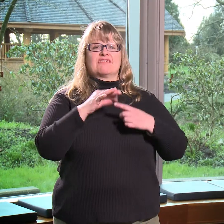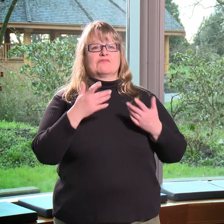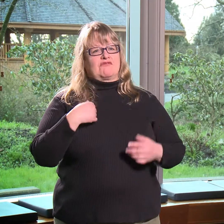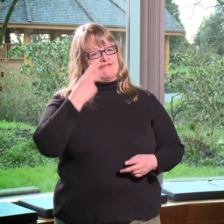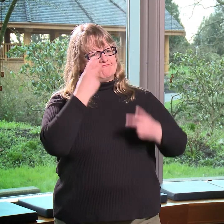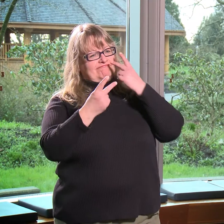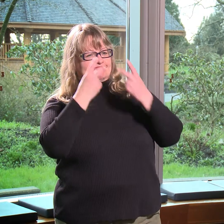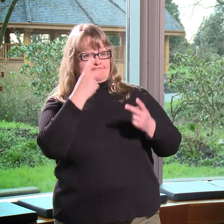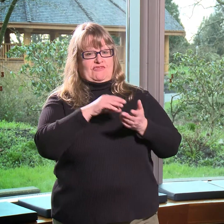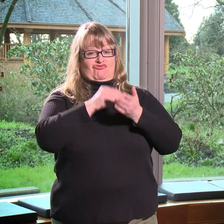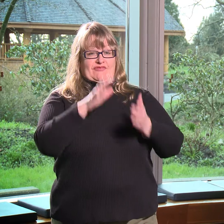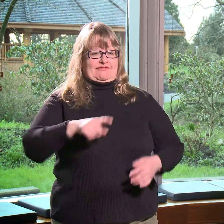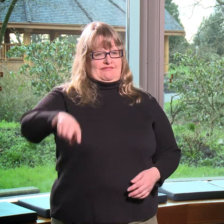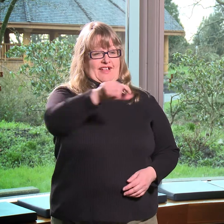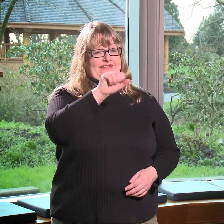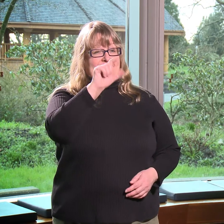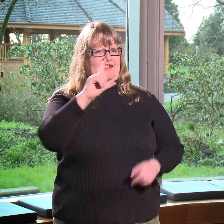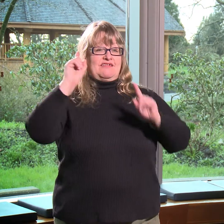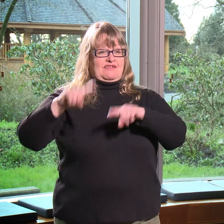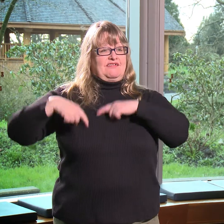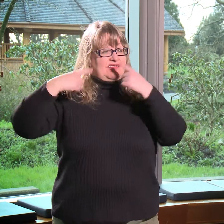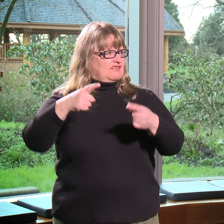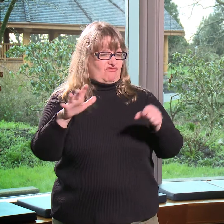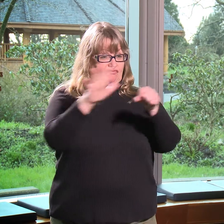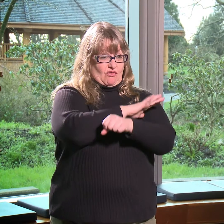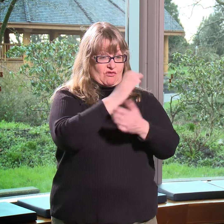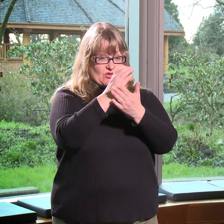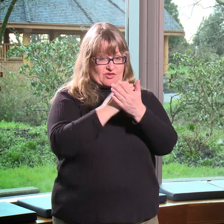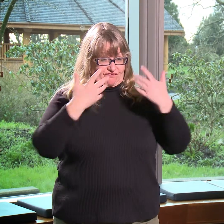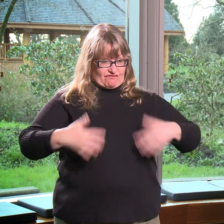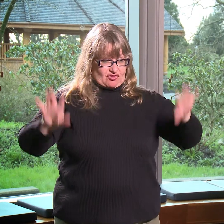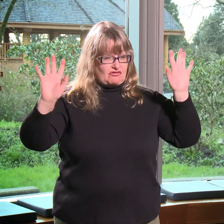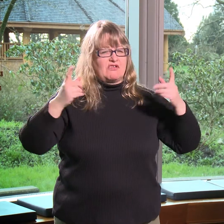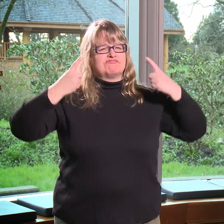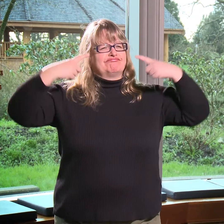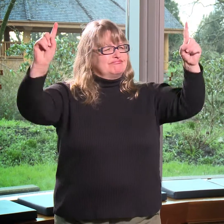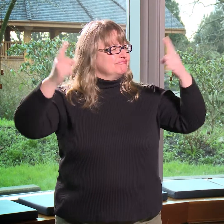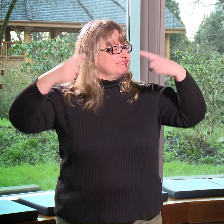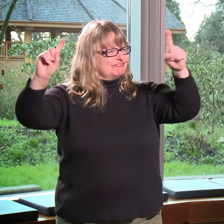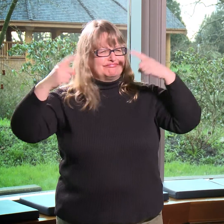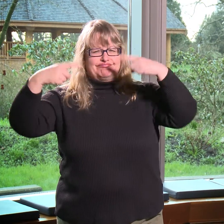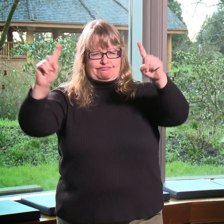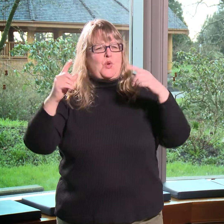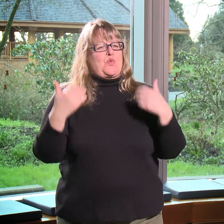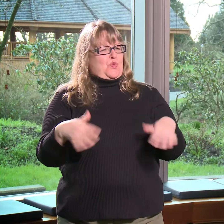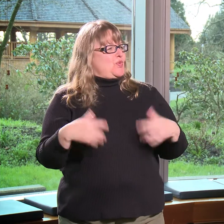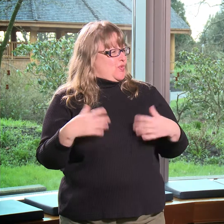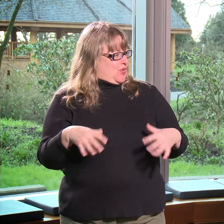Well, it's special because, you know, a lot of these students are visual learners. And I've seen a lot of students graduate from this program and become very successful